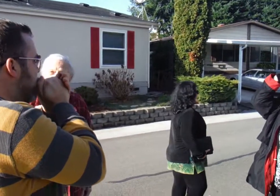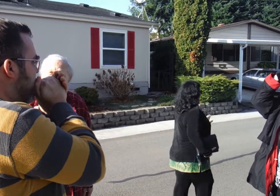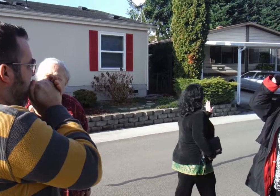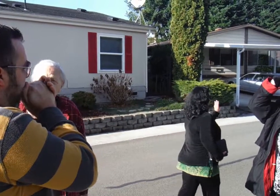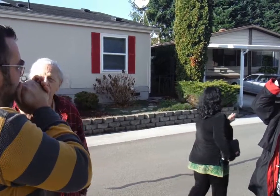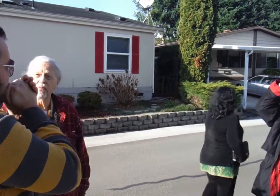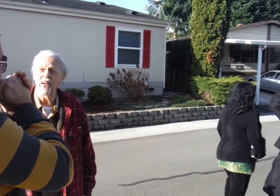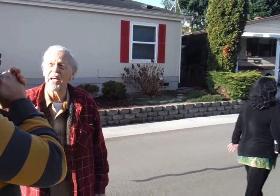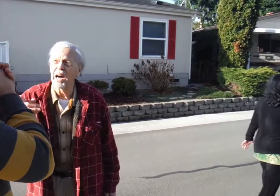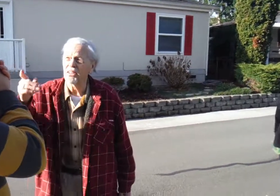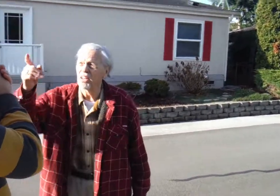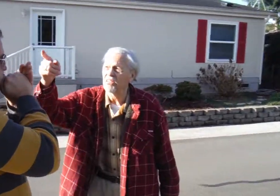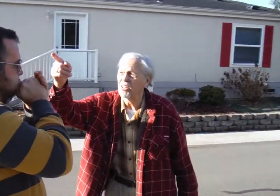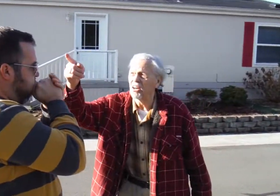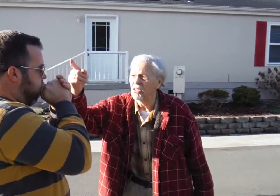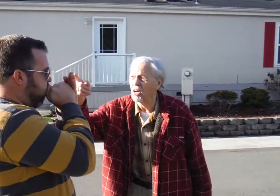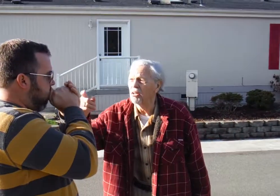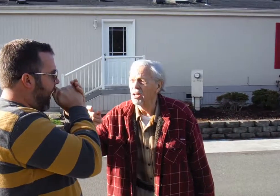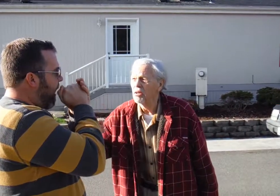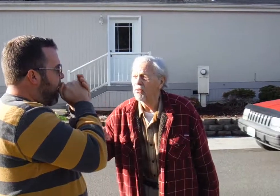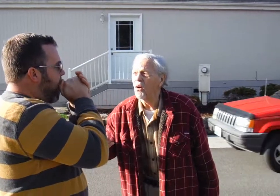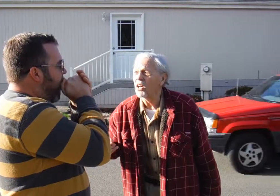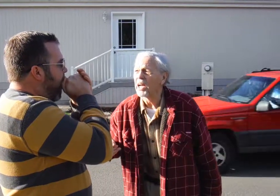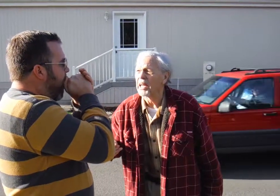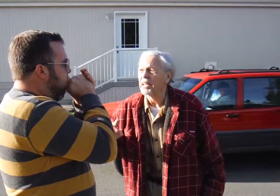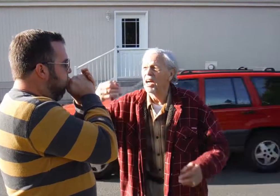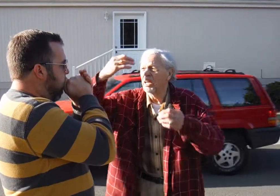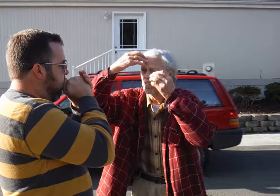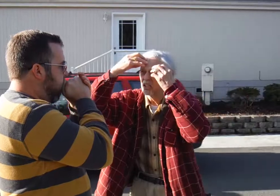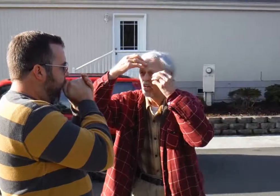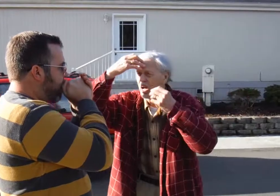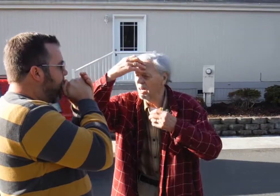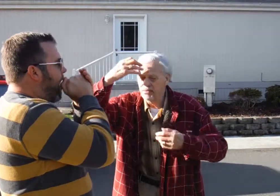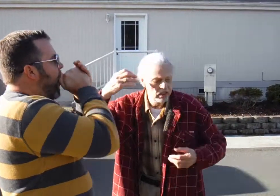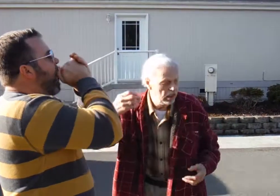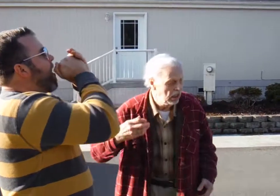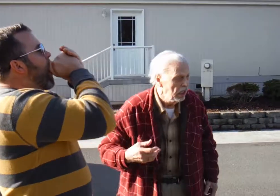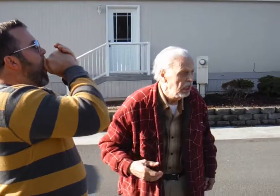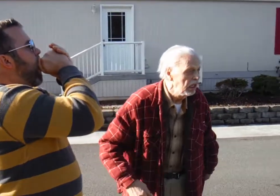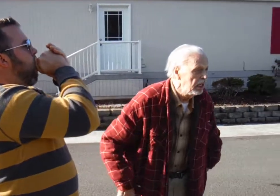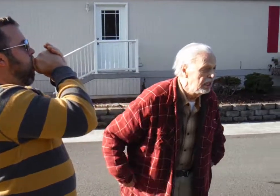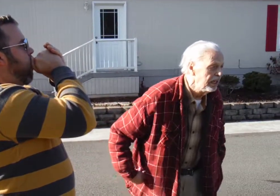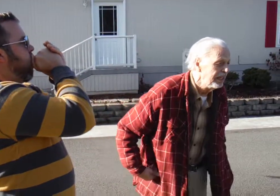then the ducks will fly out and sit on your forehead. good. You do not have... Woo!